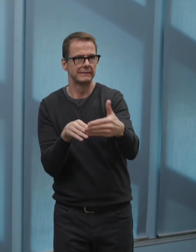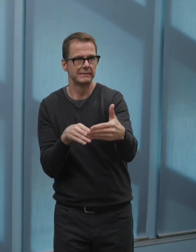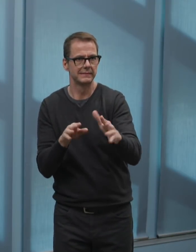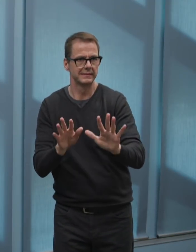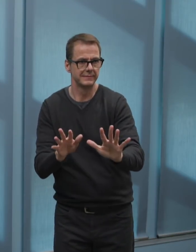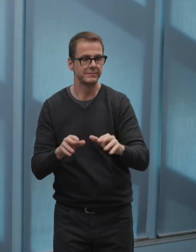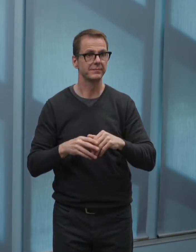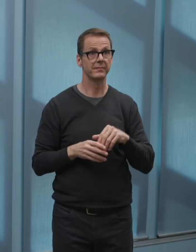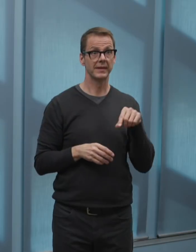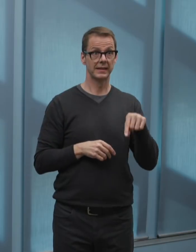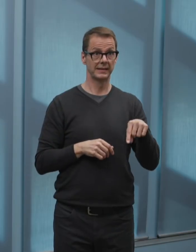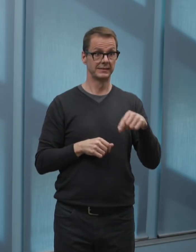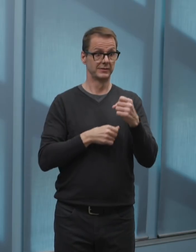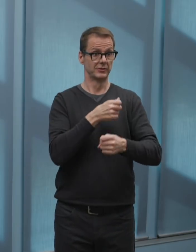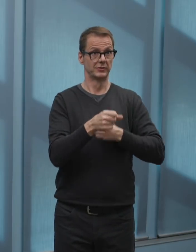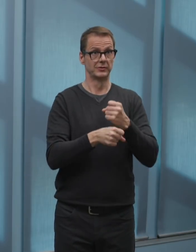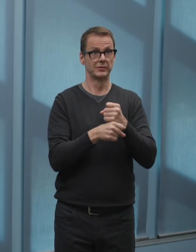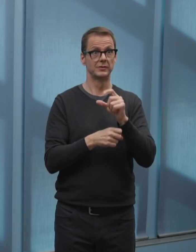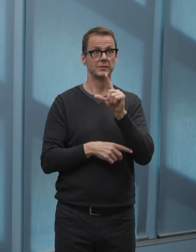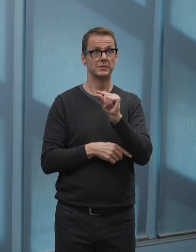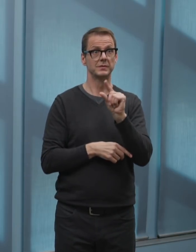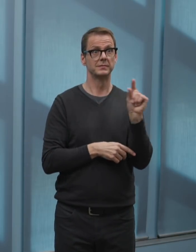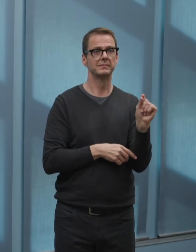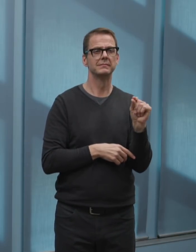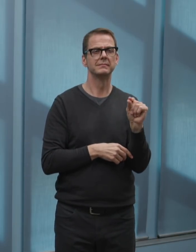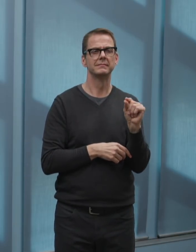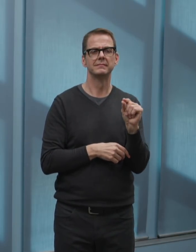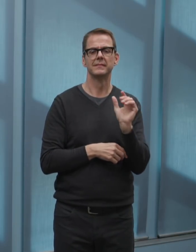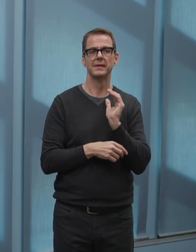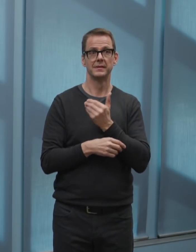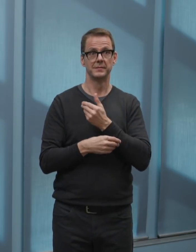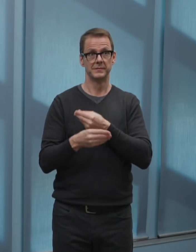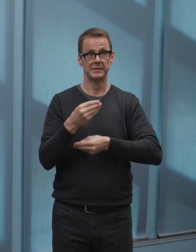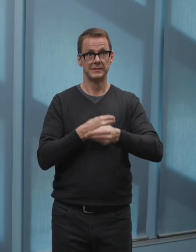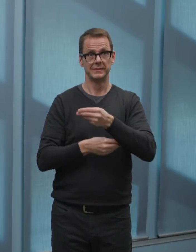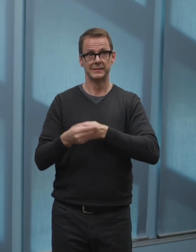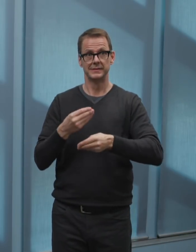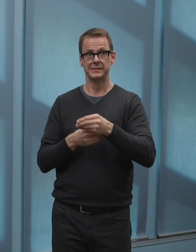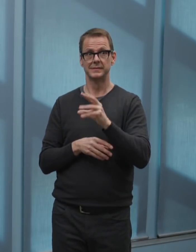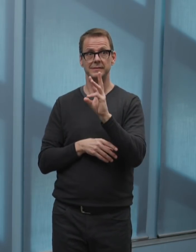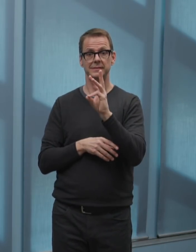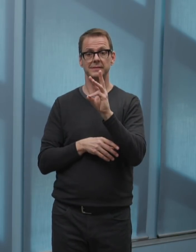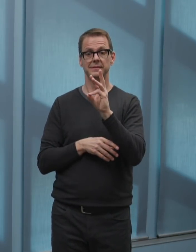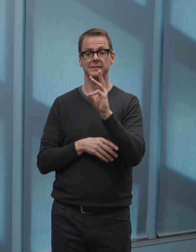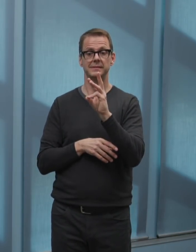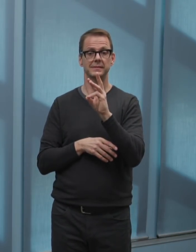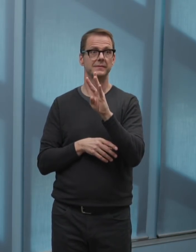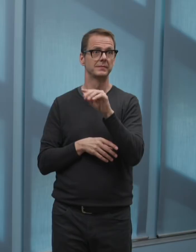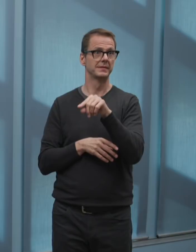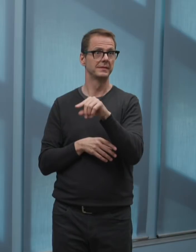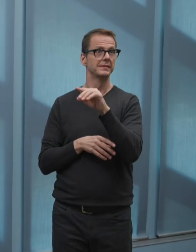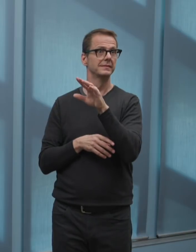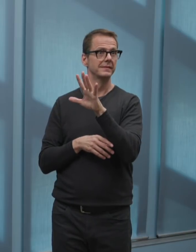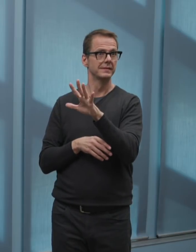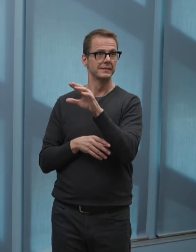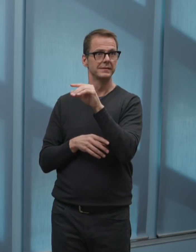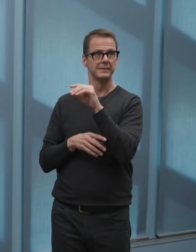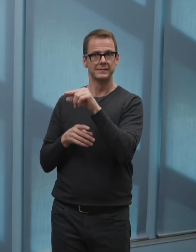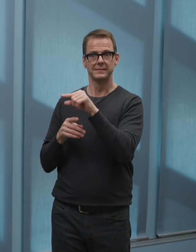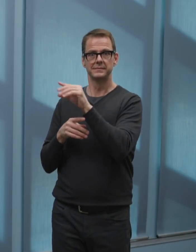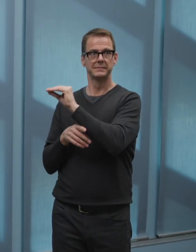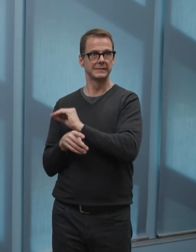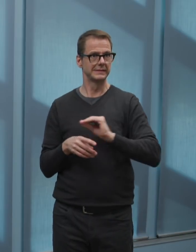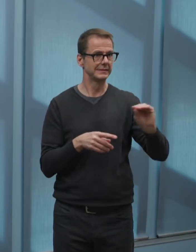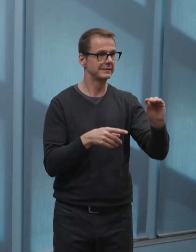Our recommended budget addresses our immediate challenges and is also mindful of the longer term. We are not recommending